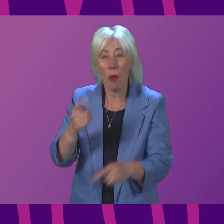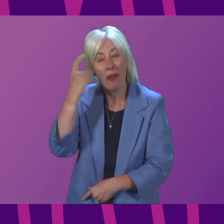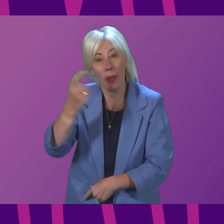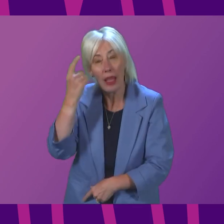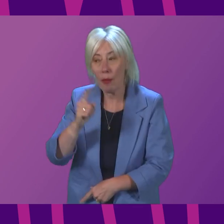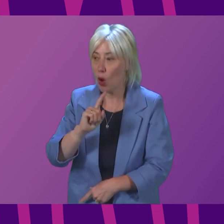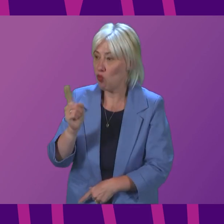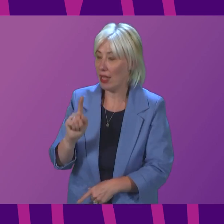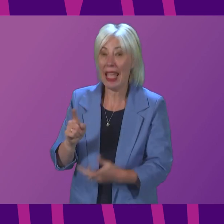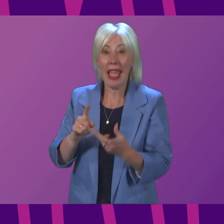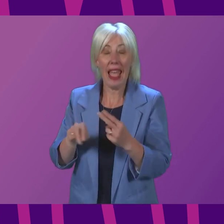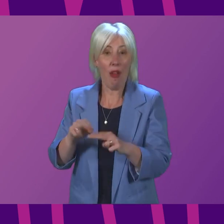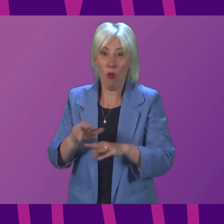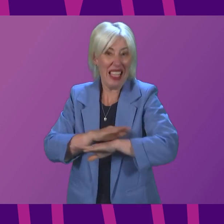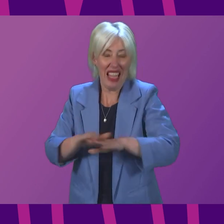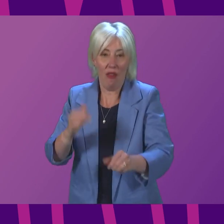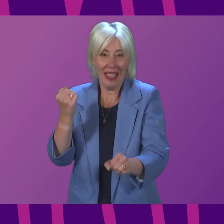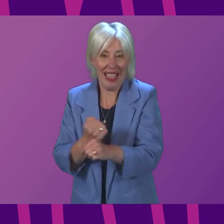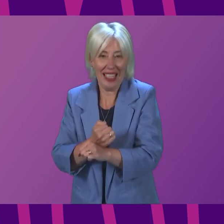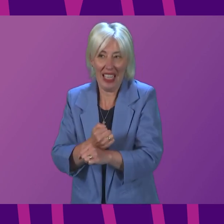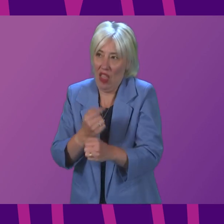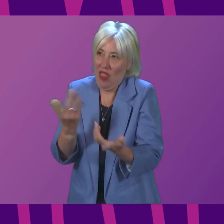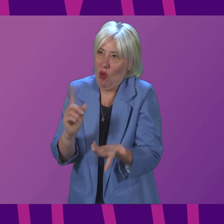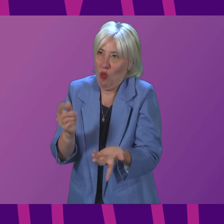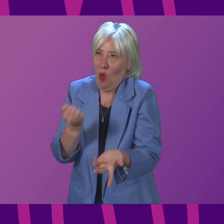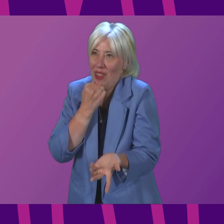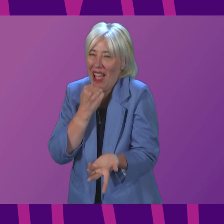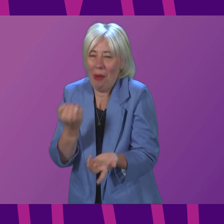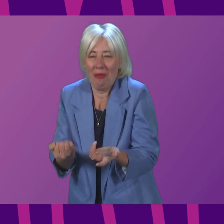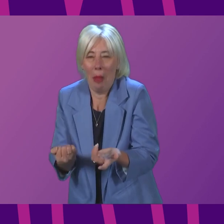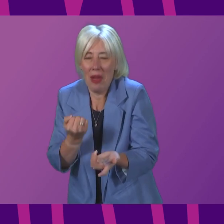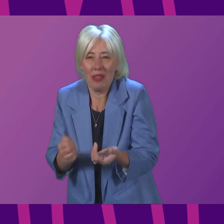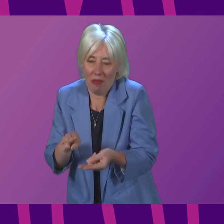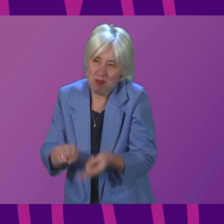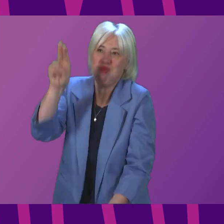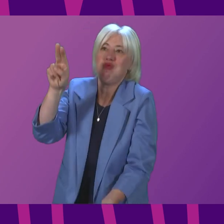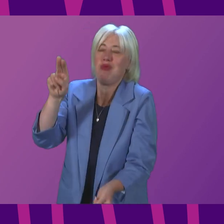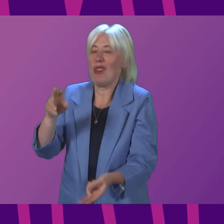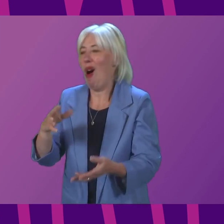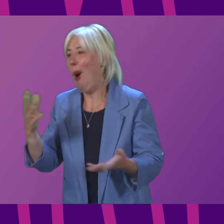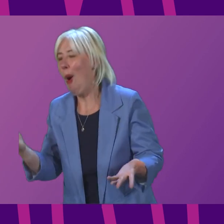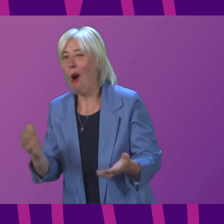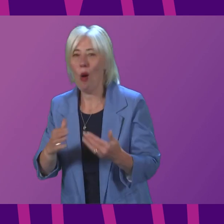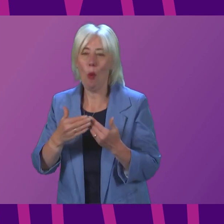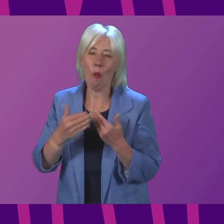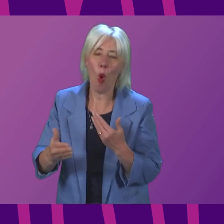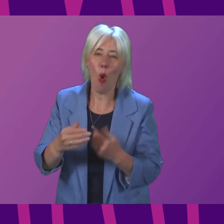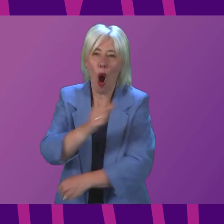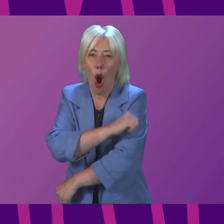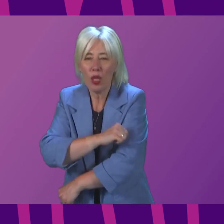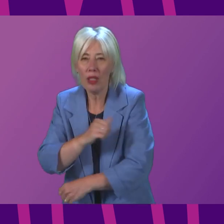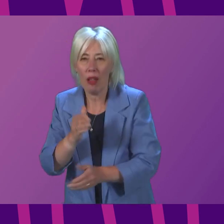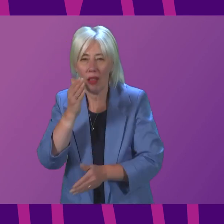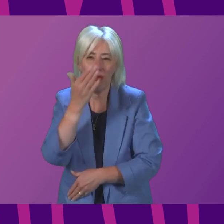what the implications of that would have been in terms of higher cases potentially, in terms of more people in hospital potentially,